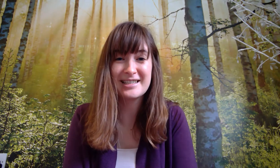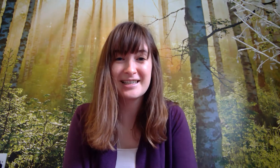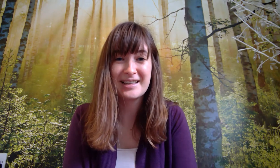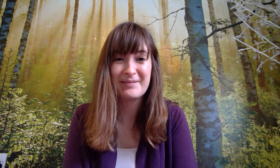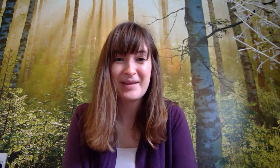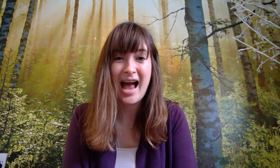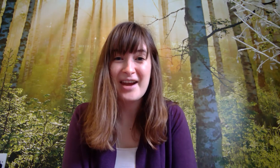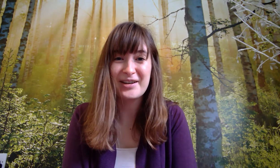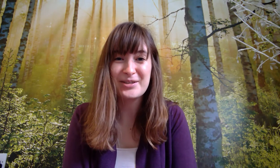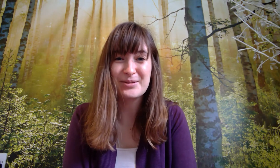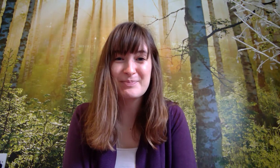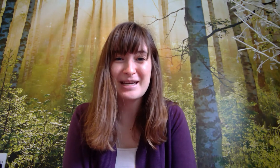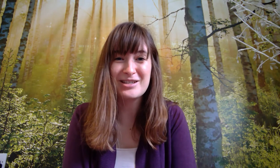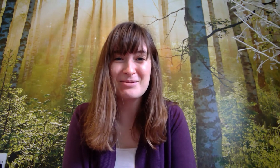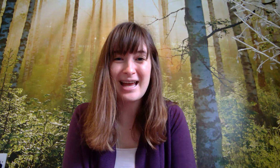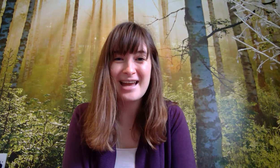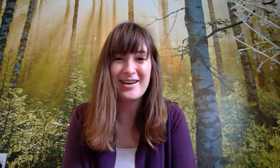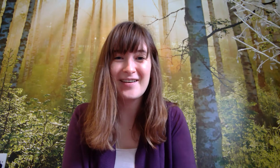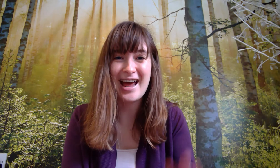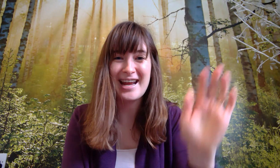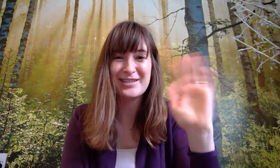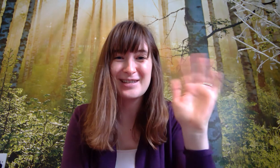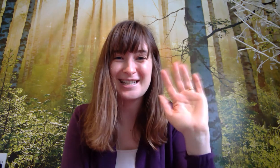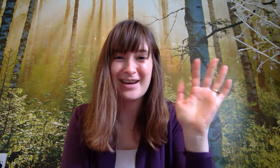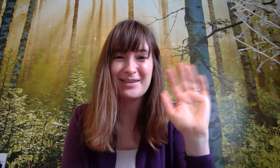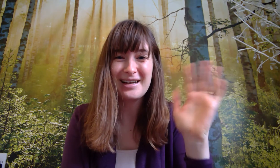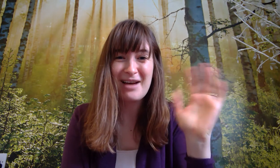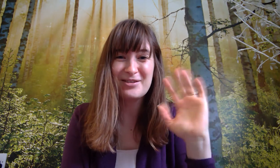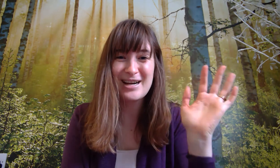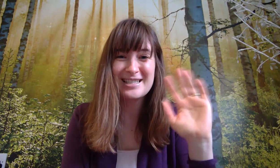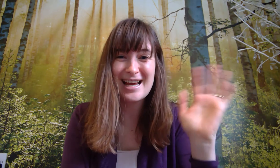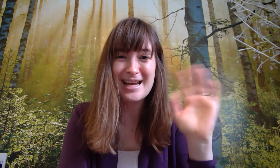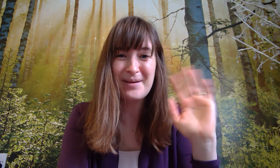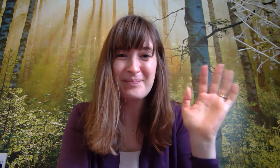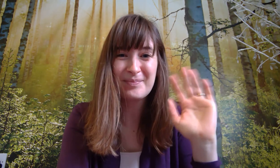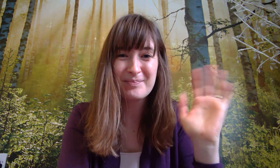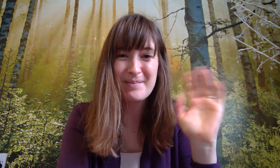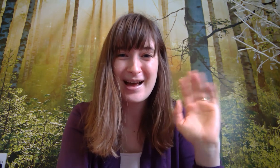and I shall speak to you again on our next video have a great day bye bye